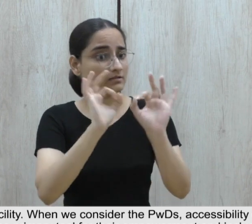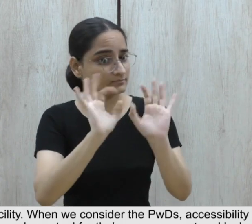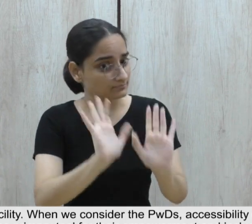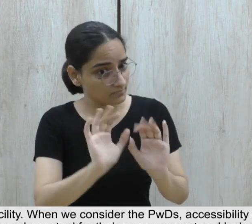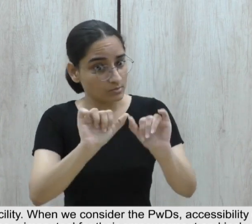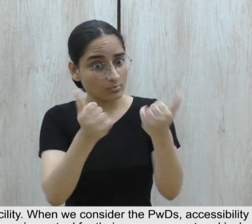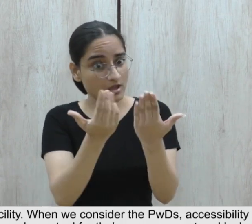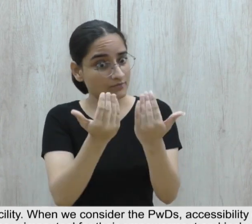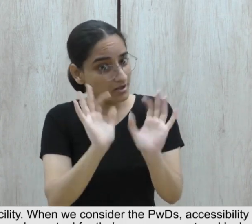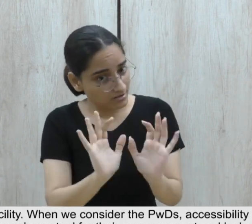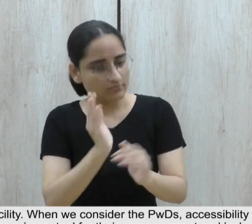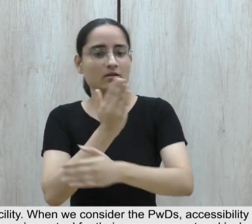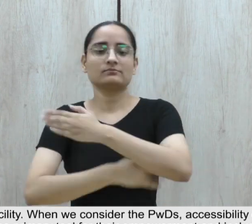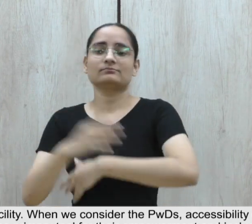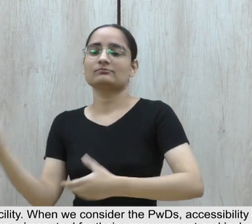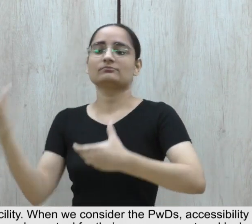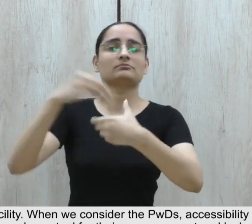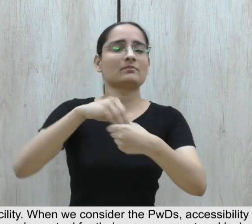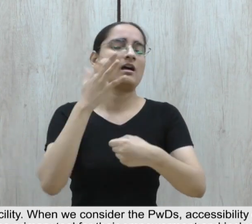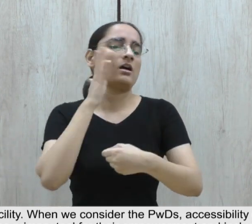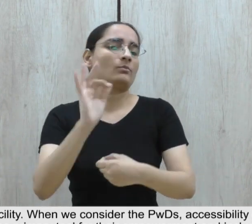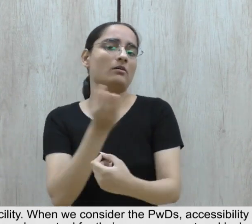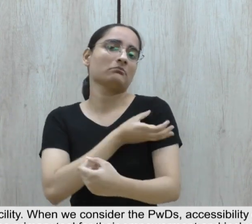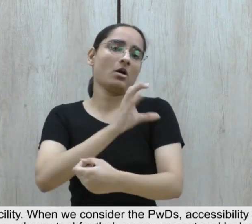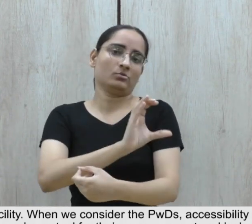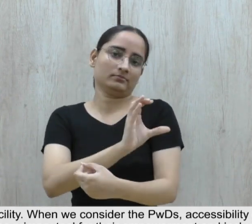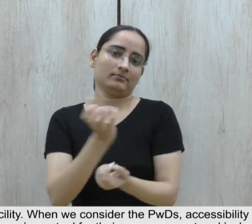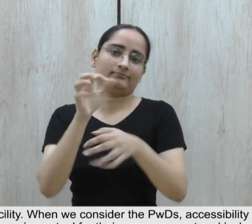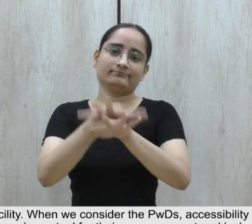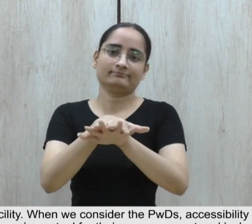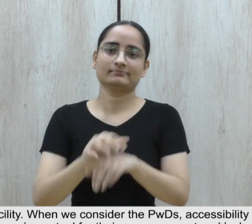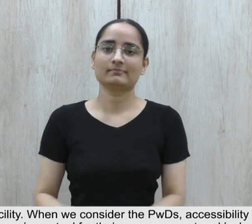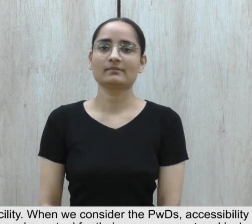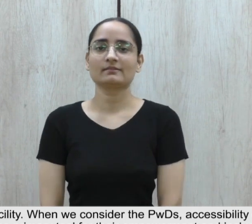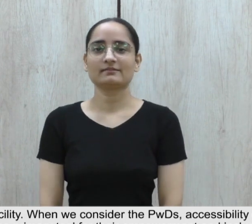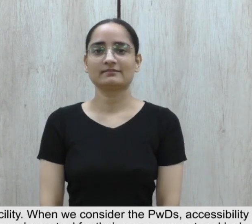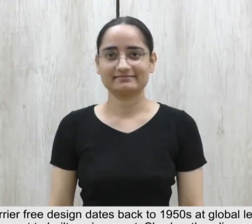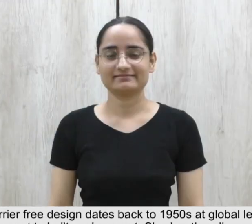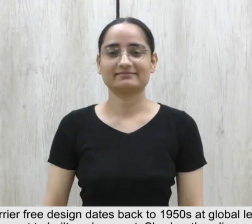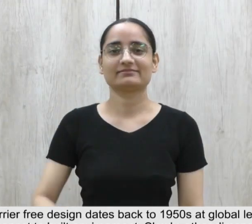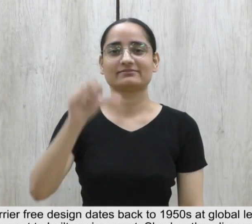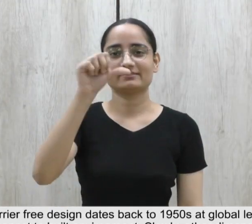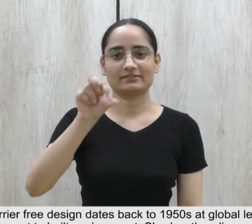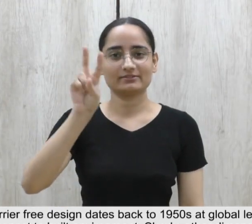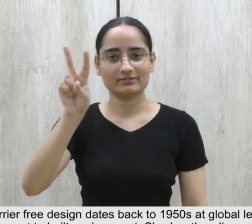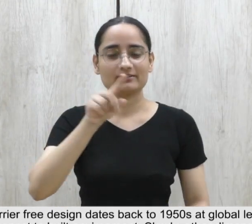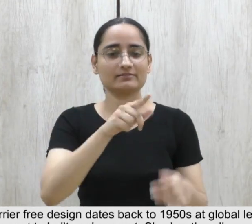can see to the PWGs, accessibility draws significance as it is the primary tool for their empowerment and inclusion.